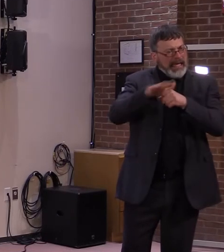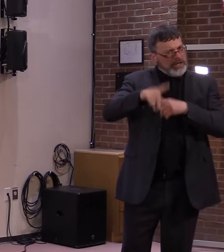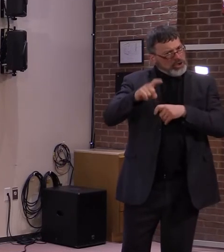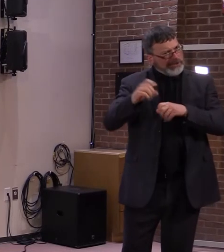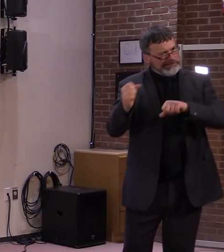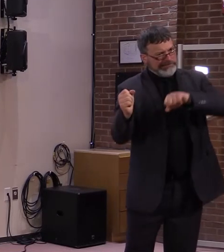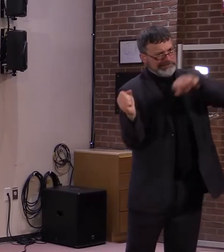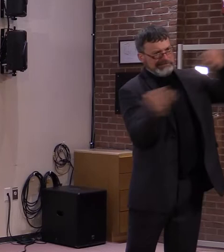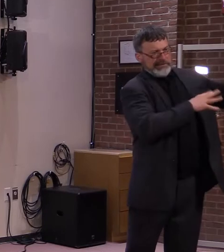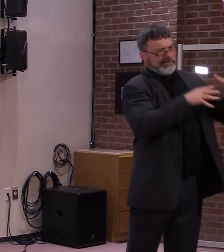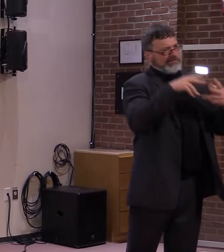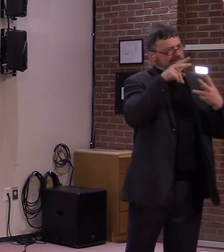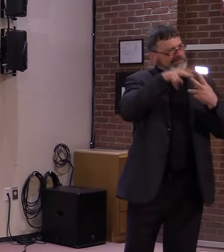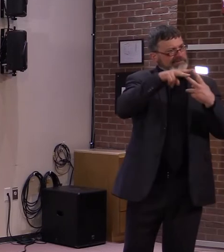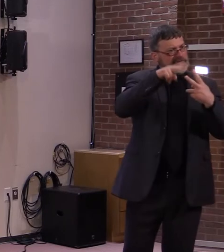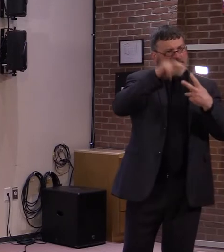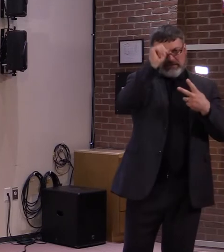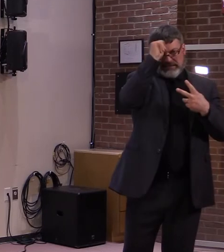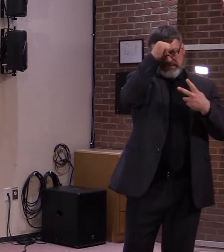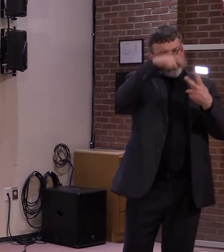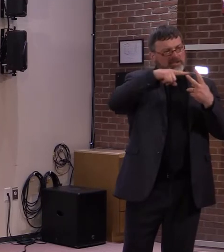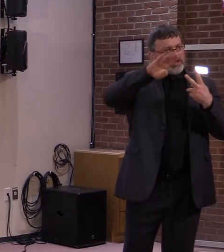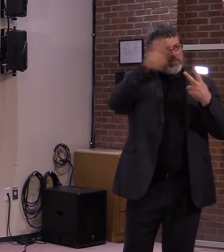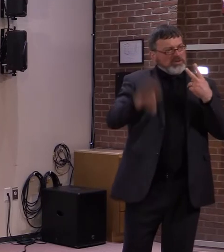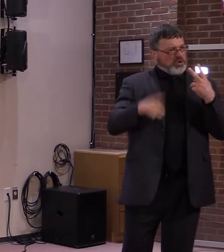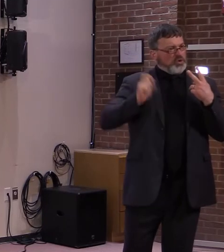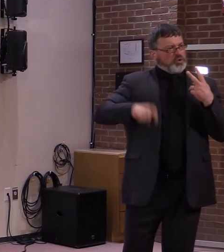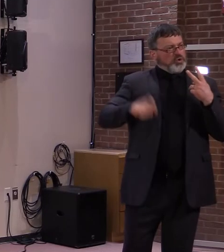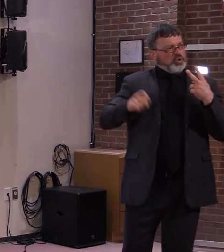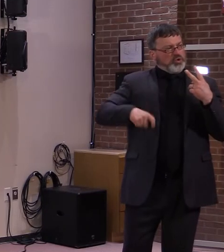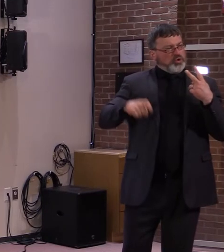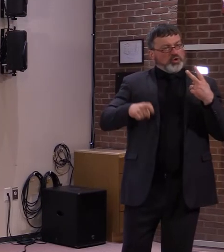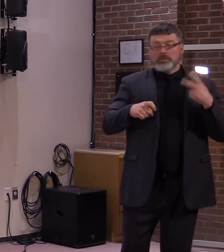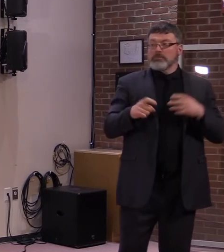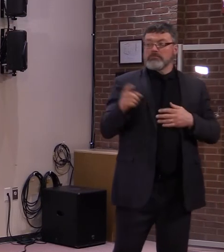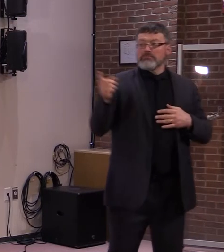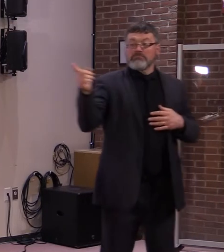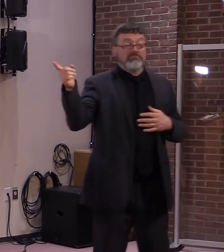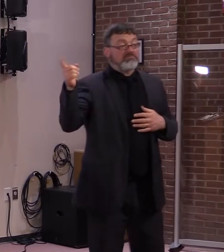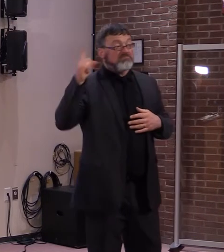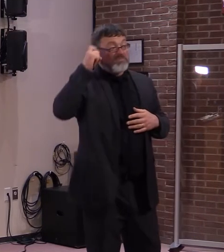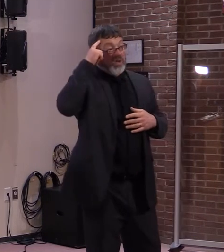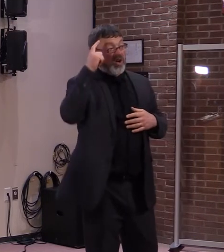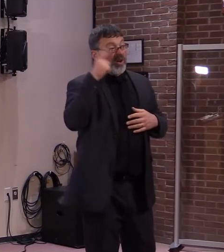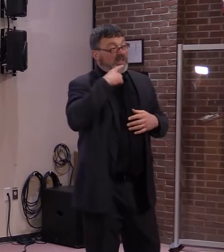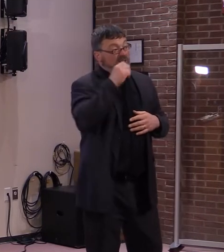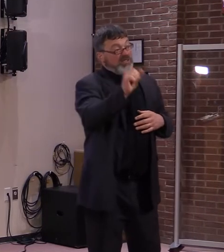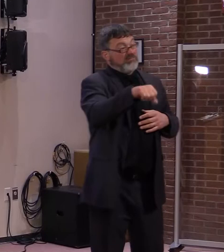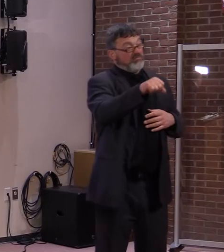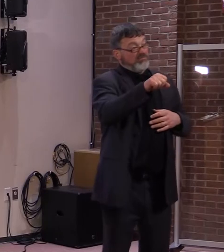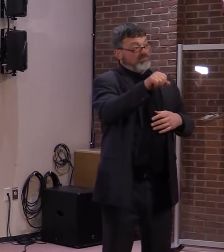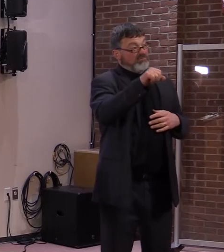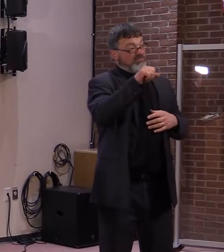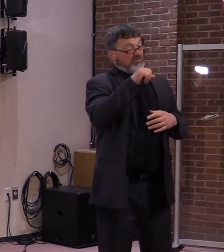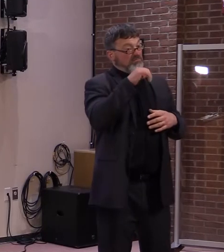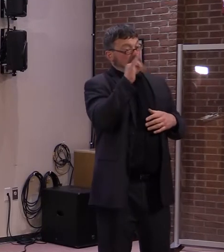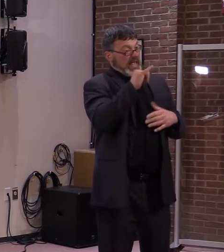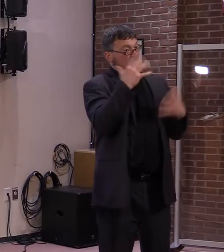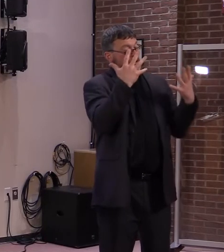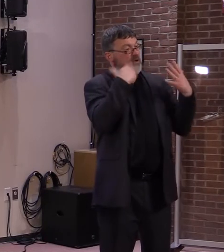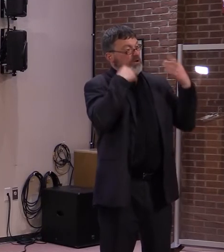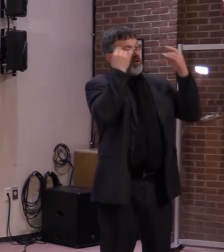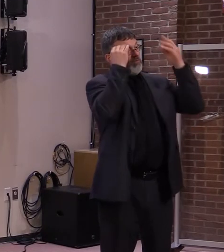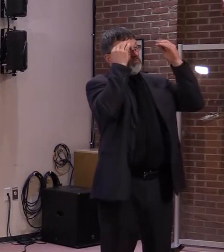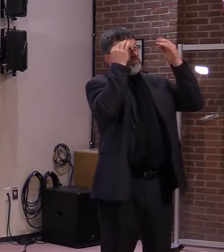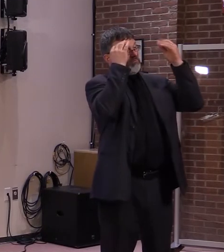some PPE that we're willing to distribute, that we should offer that in some way to